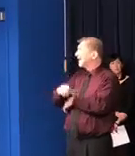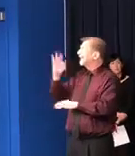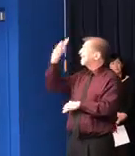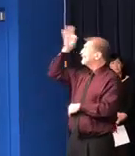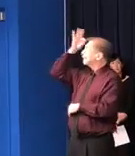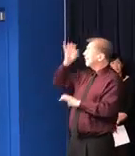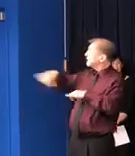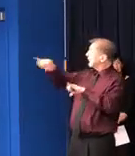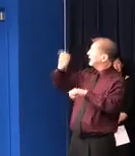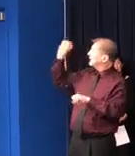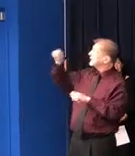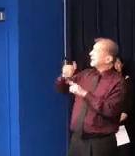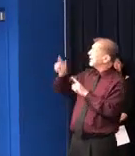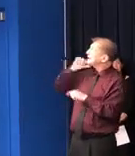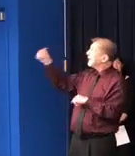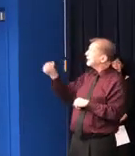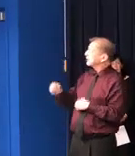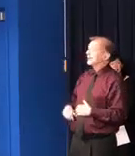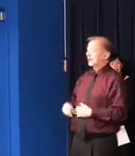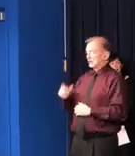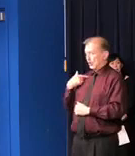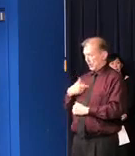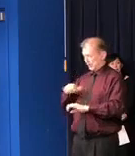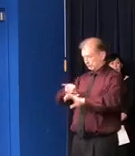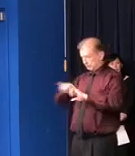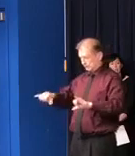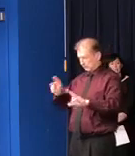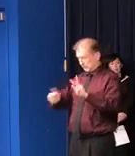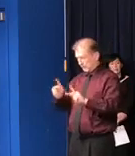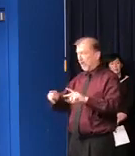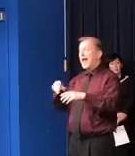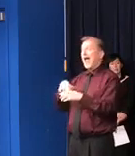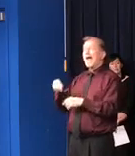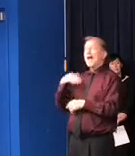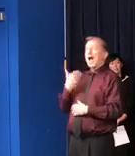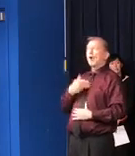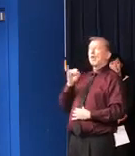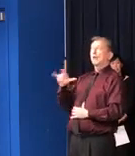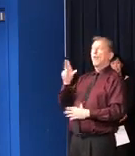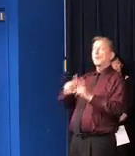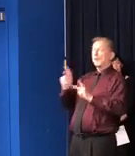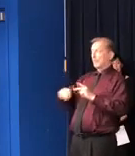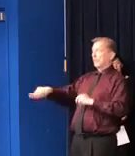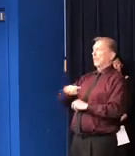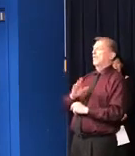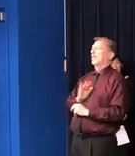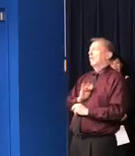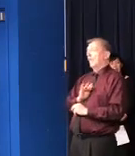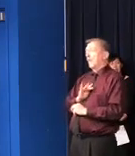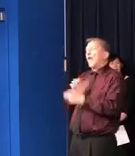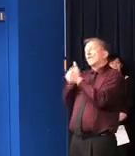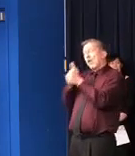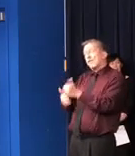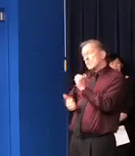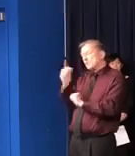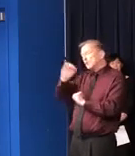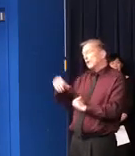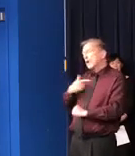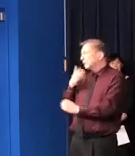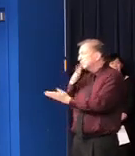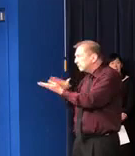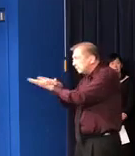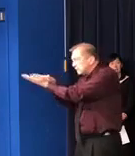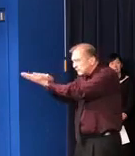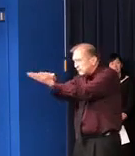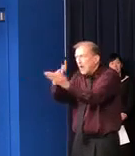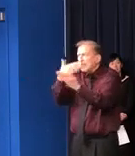to the people of Illinois who have responded so ably to our calls for staying at home. And I